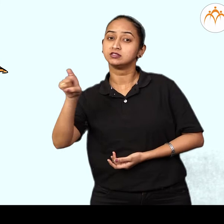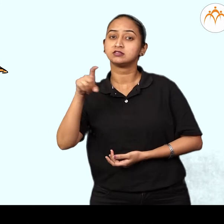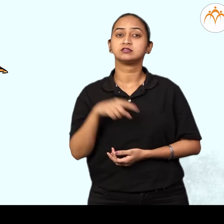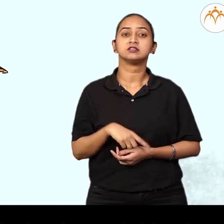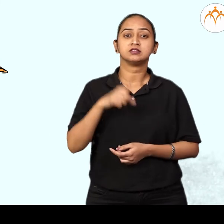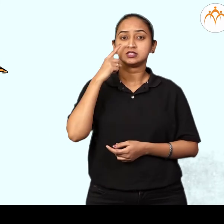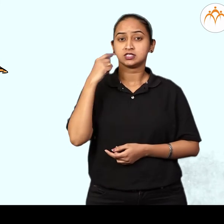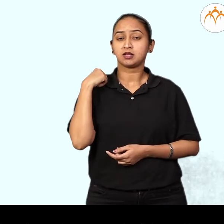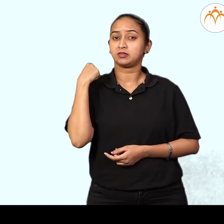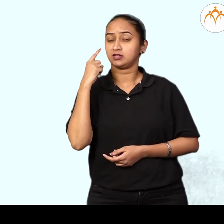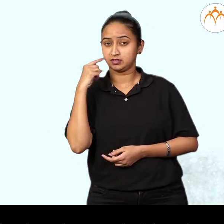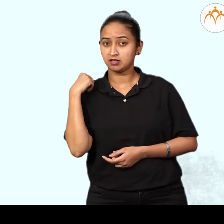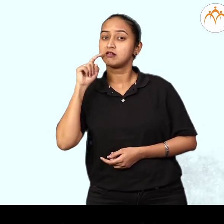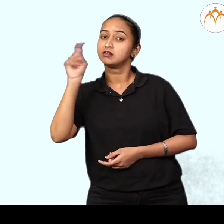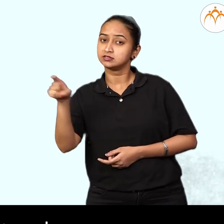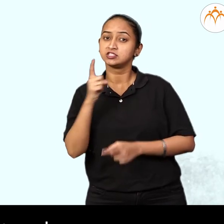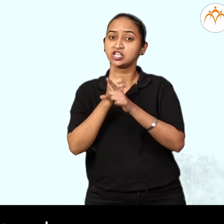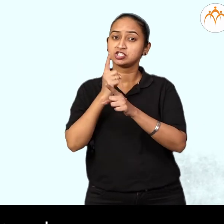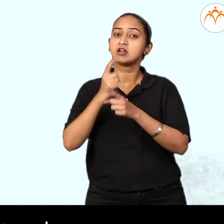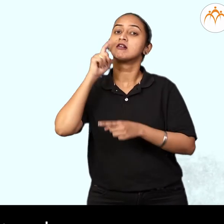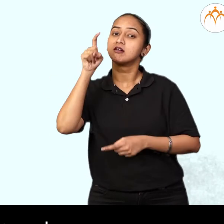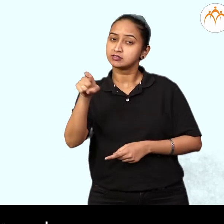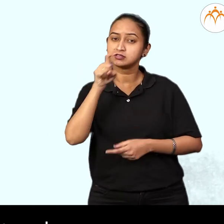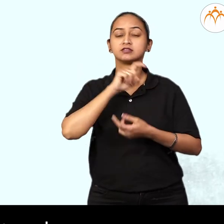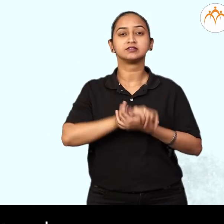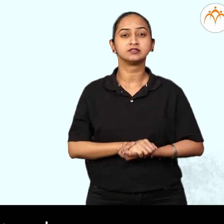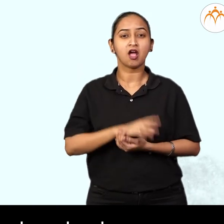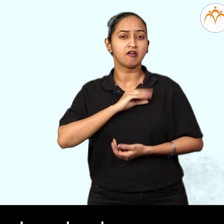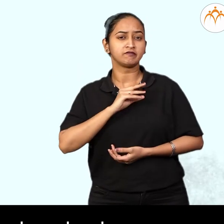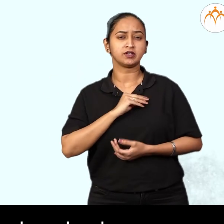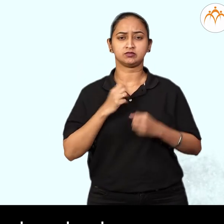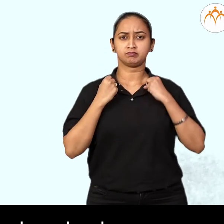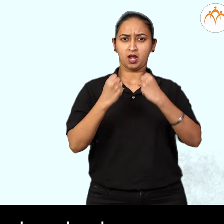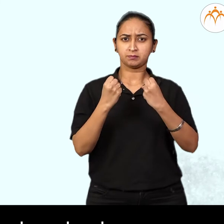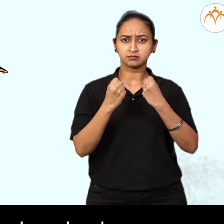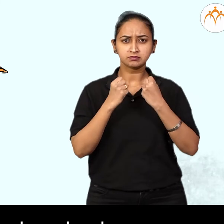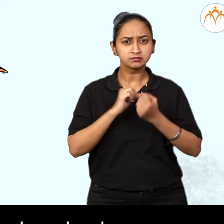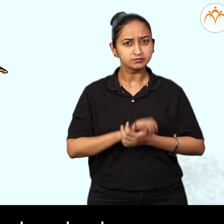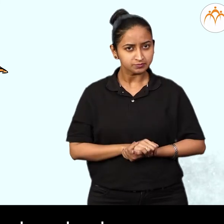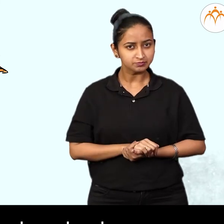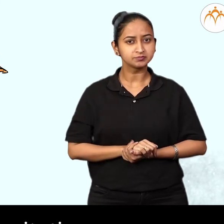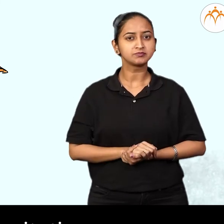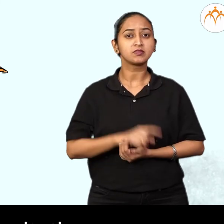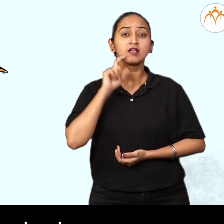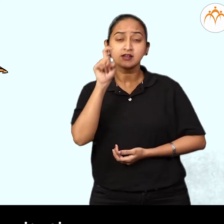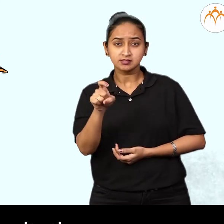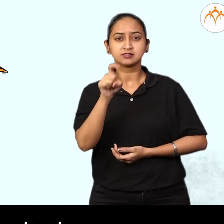brother and elder sister. Ask your teachers. Just go ahead and ask without hesitation.